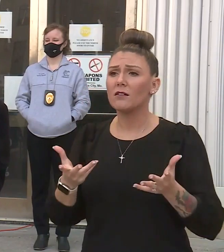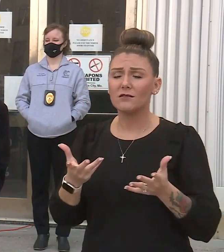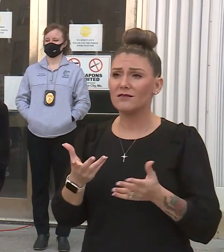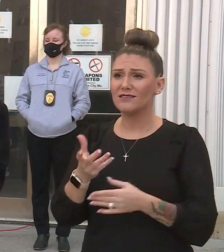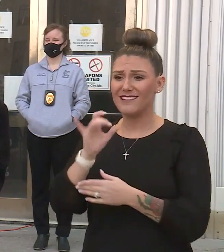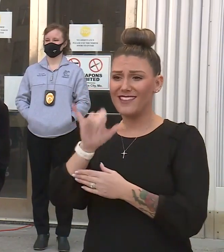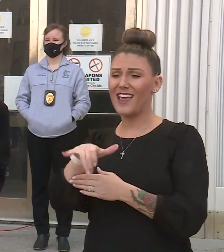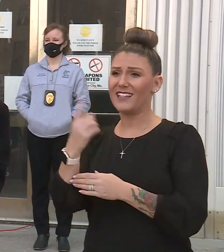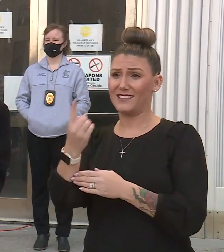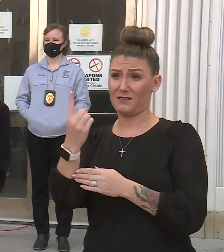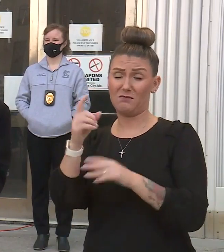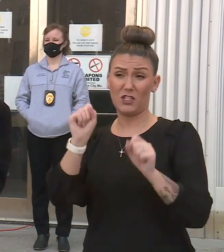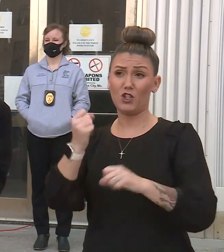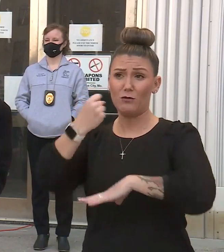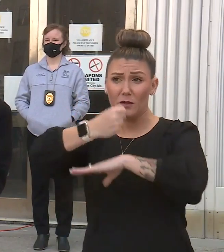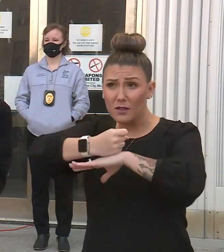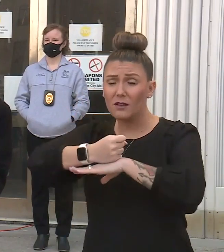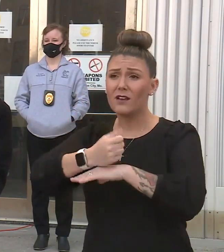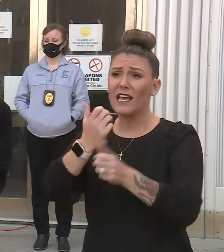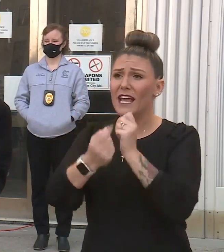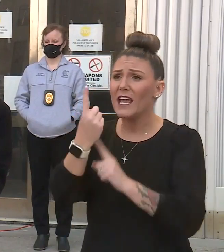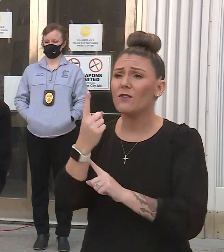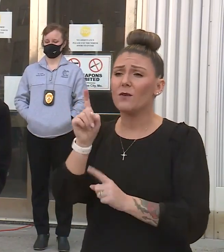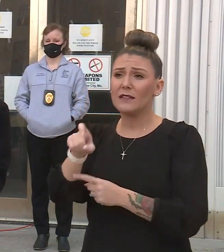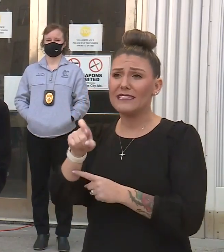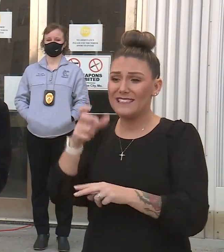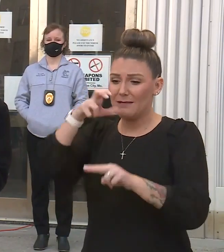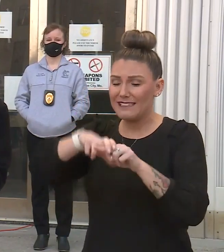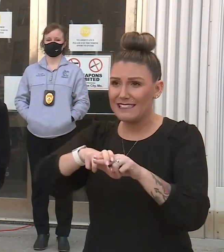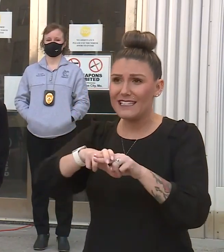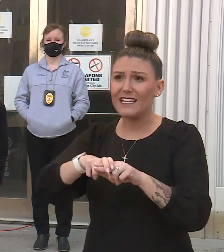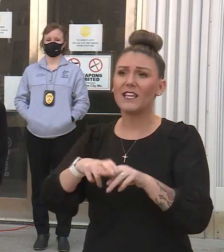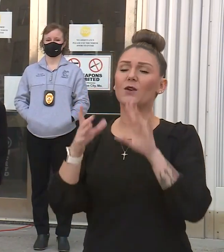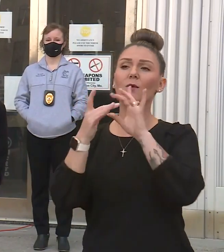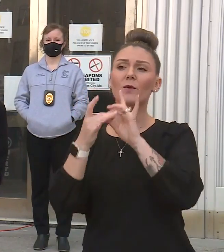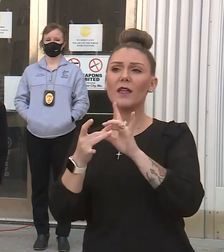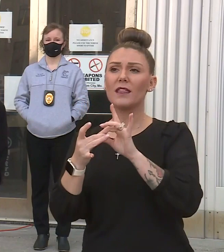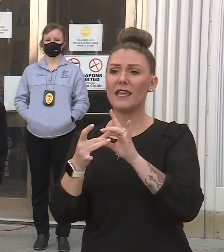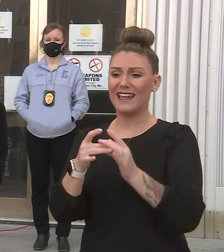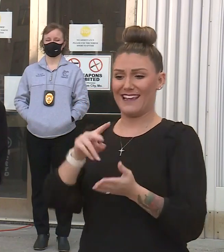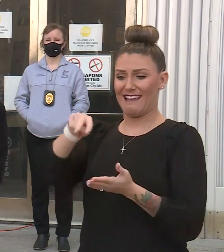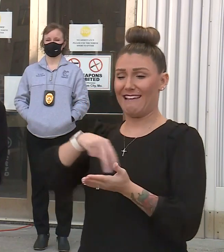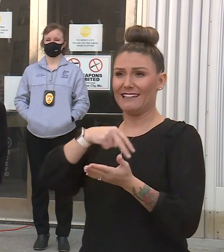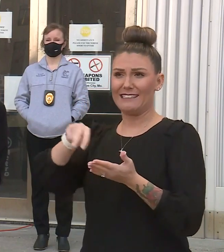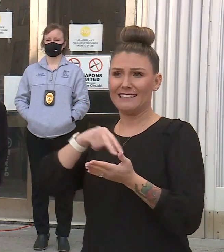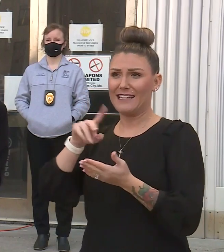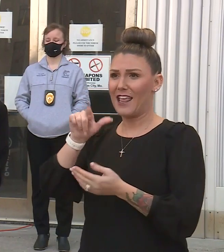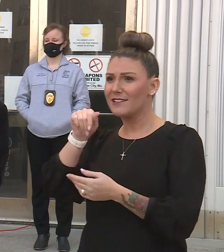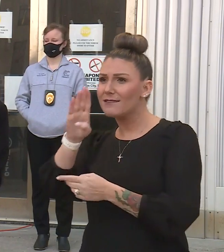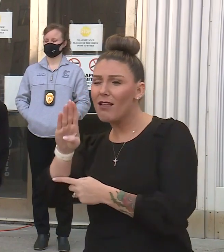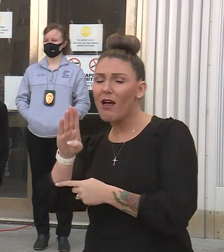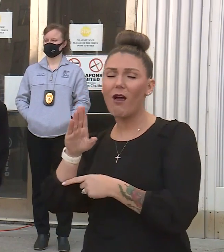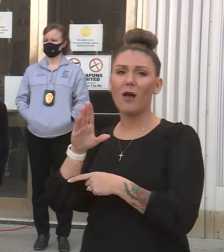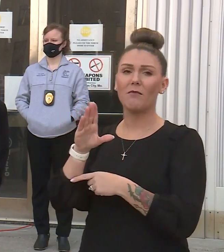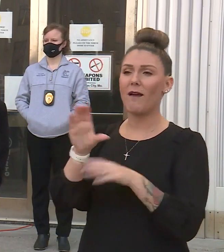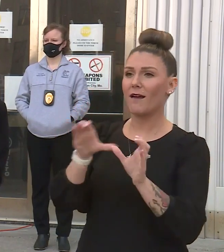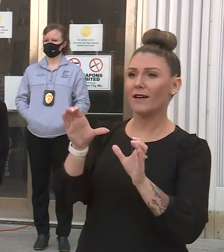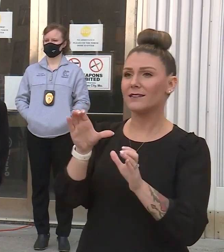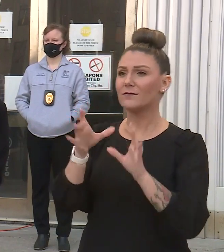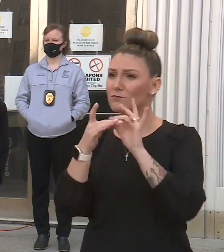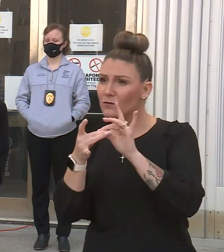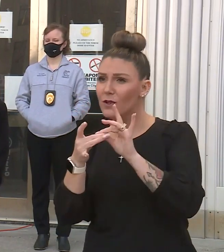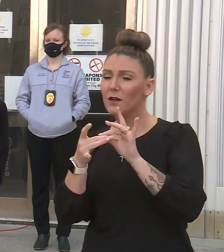That would be something that could be shut down. Everybody needs to be seated. In terms of dance clubs and activities like that,